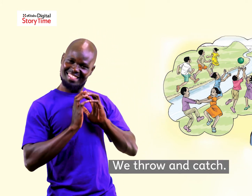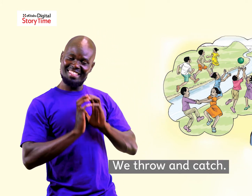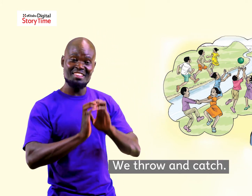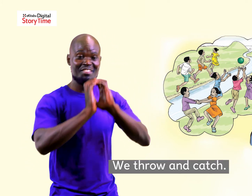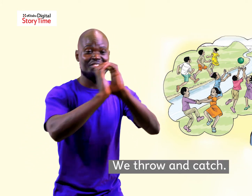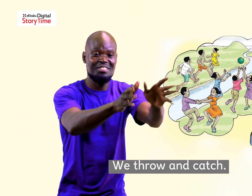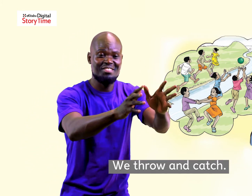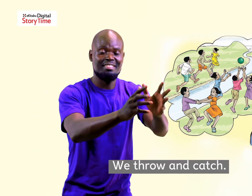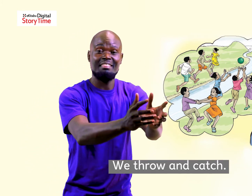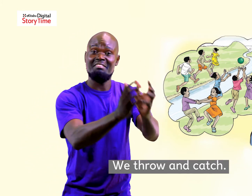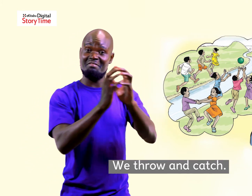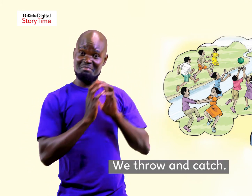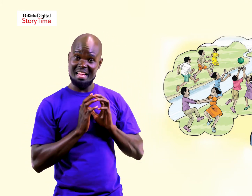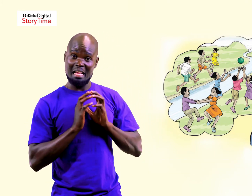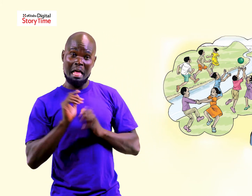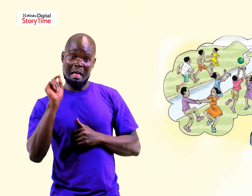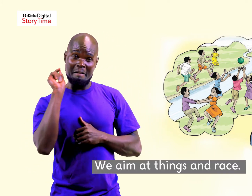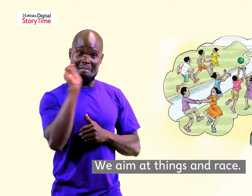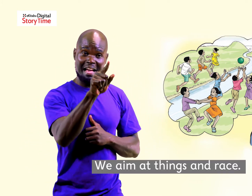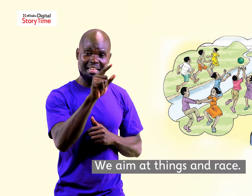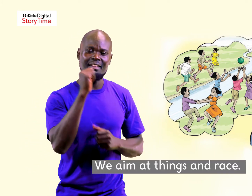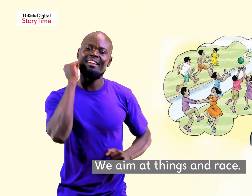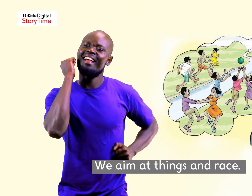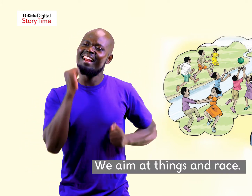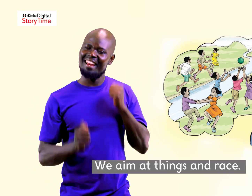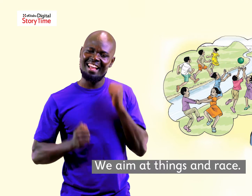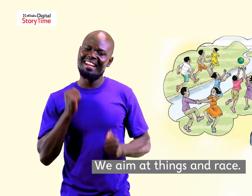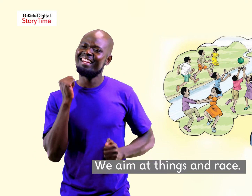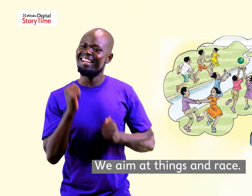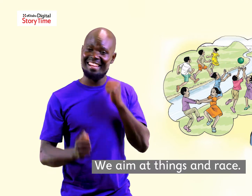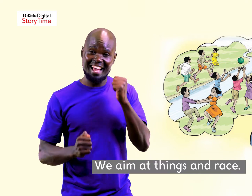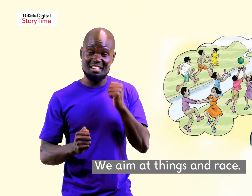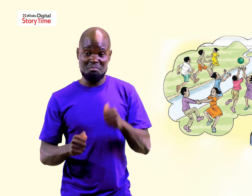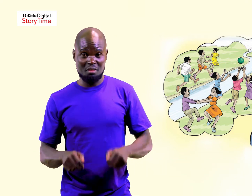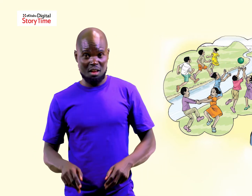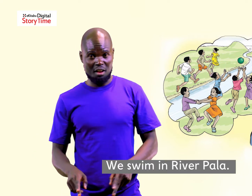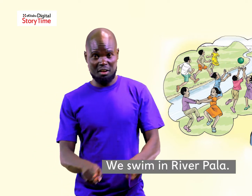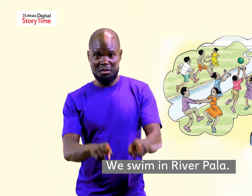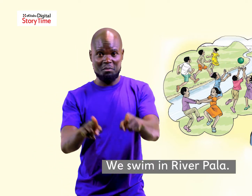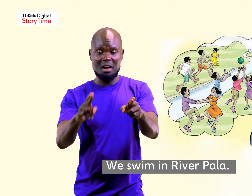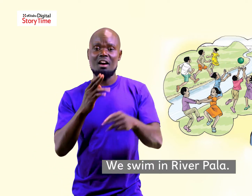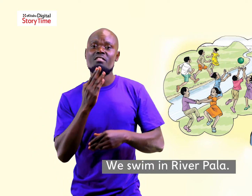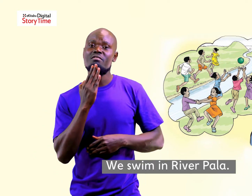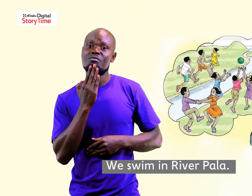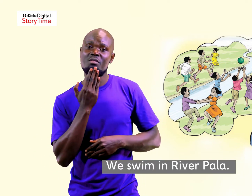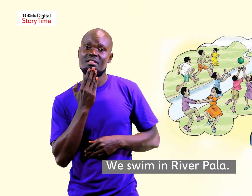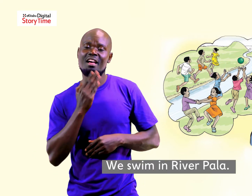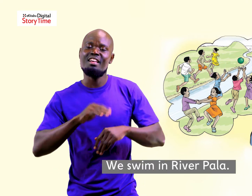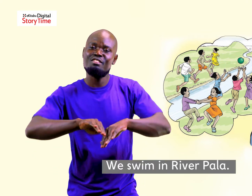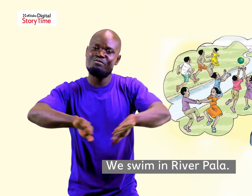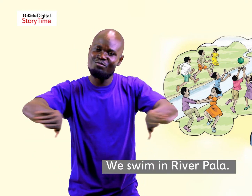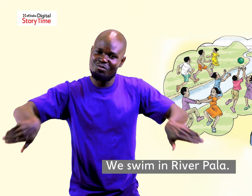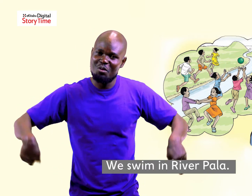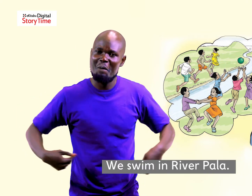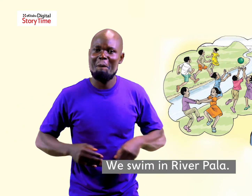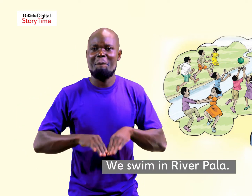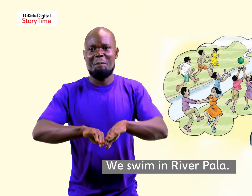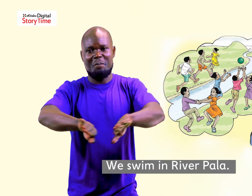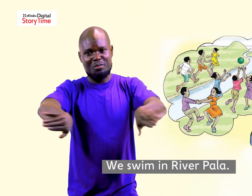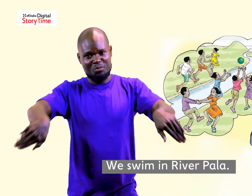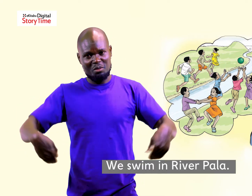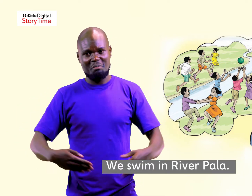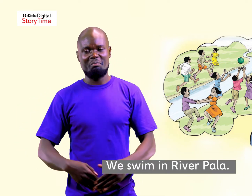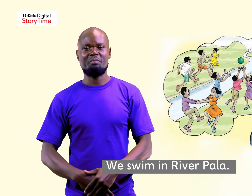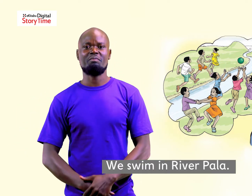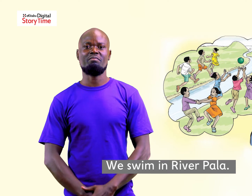we throw and catch we aim at things and race we swim in river